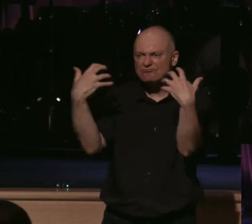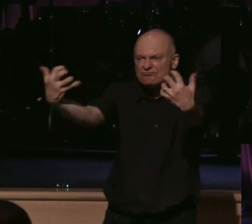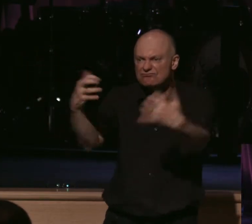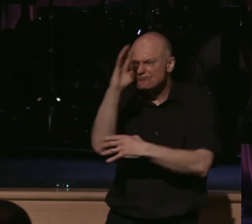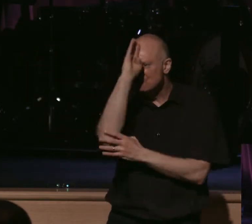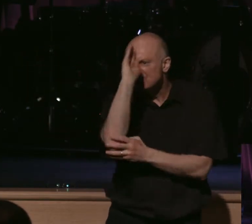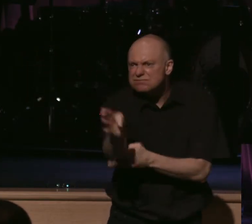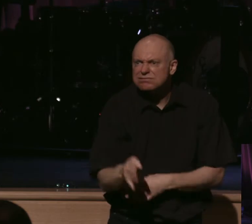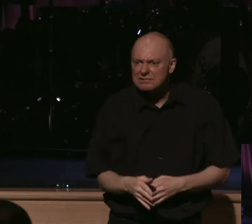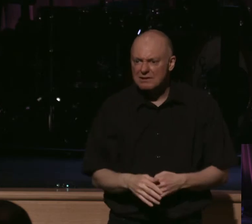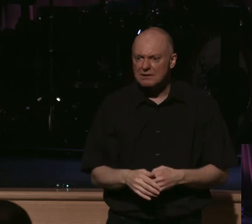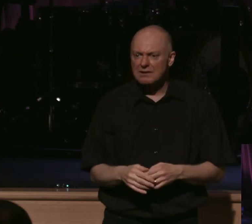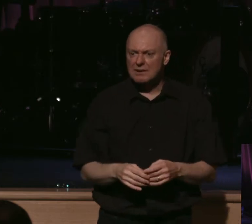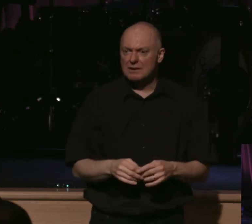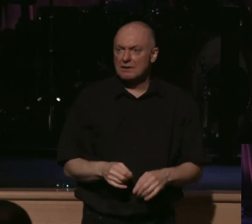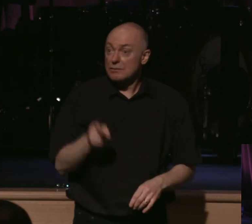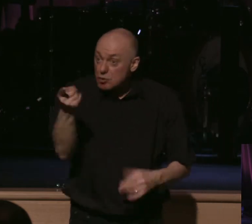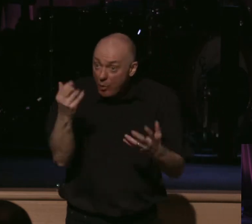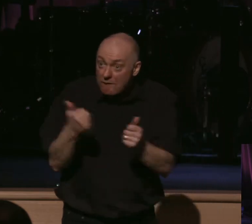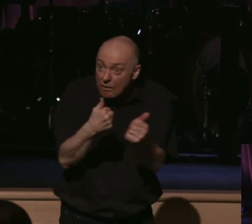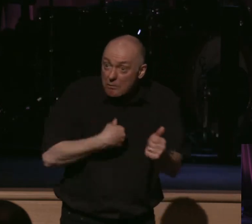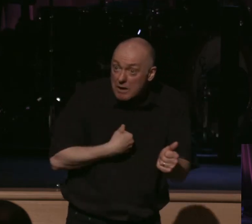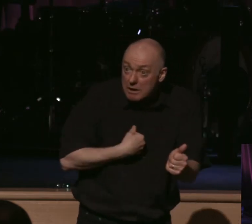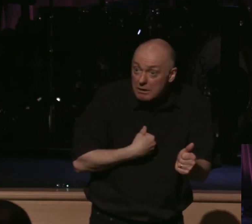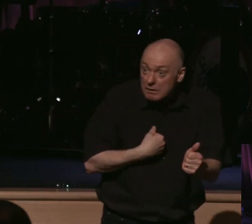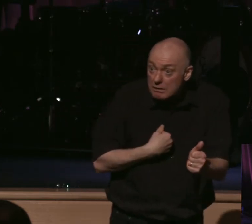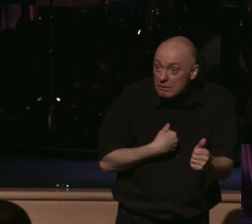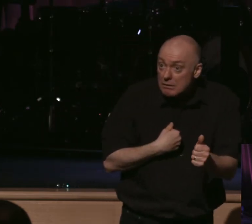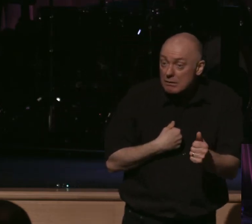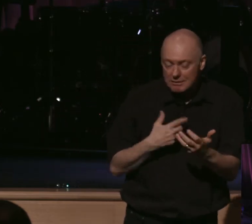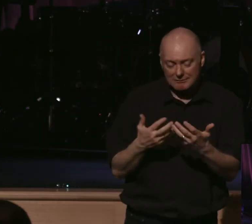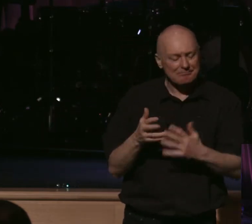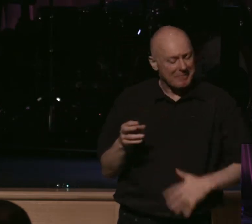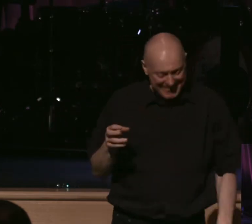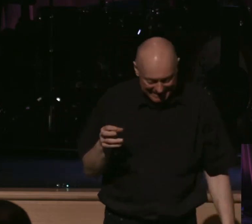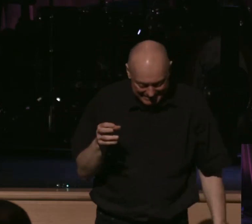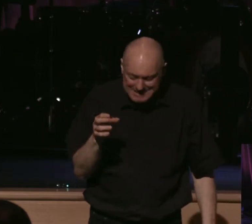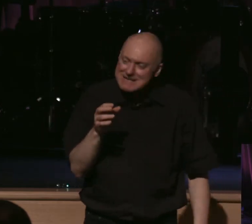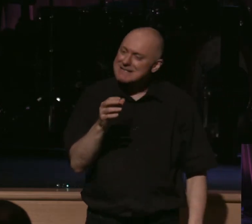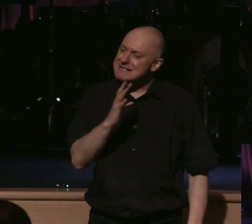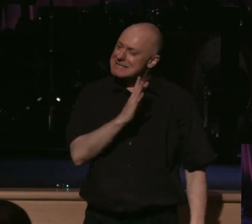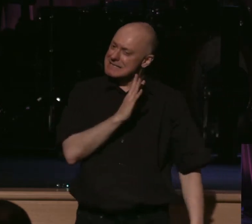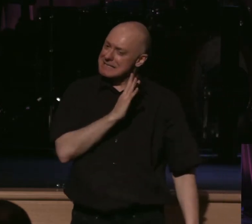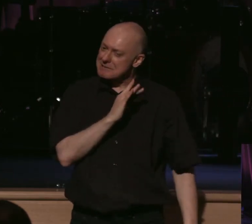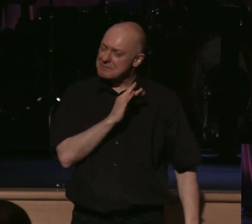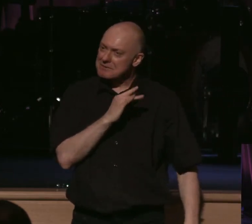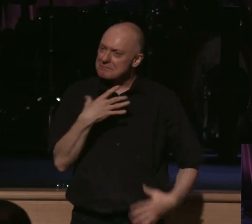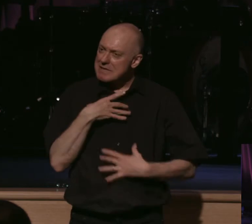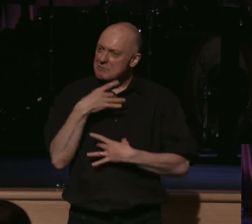for someone who's truly going to follow him. It's interesting to me that as the crowds got their biggest,